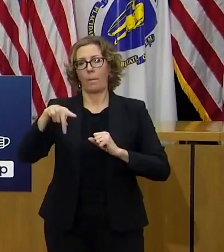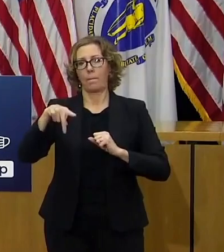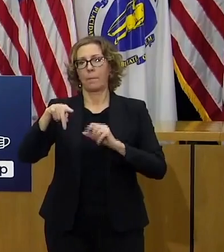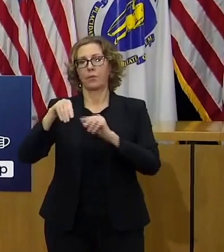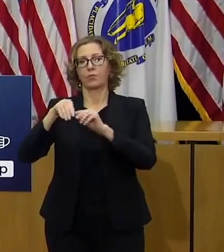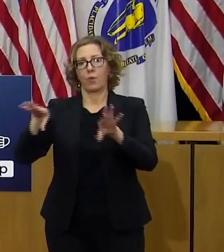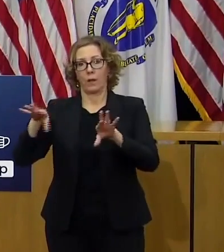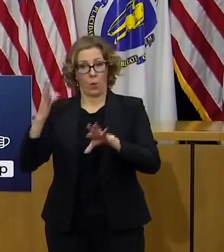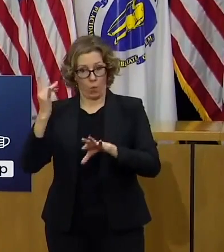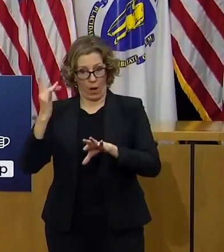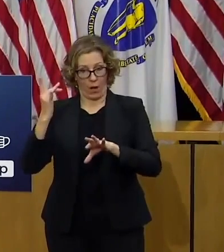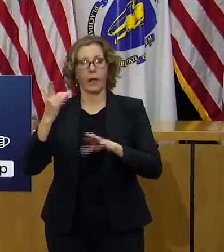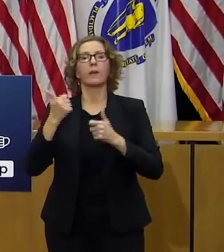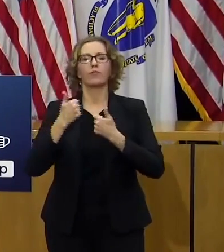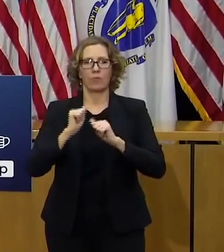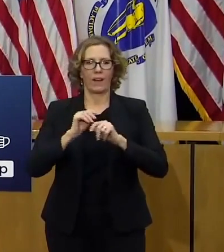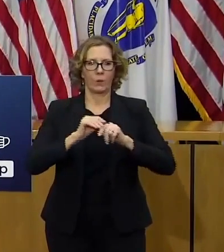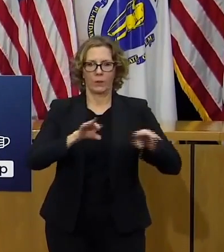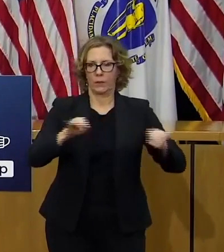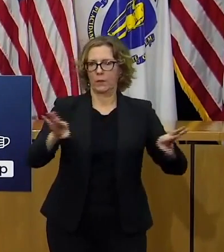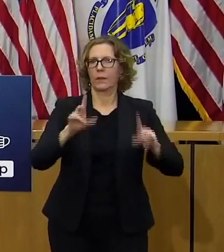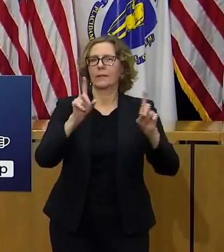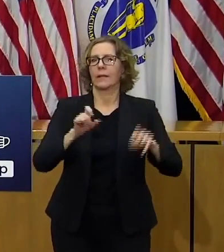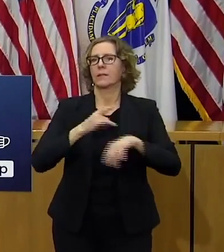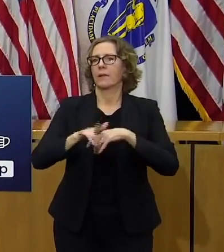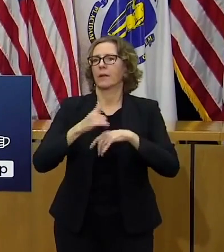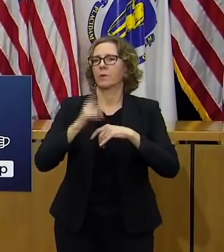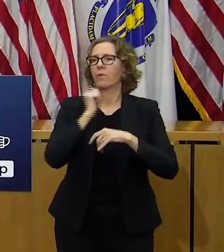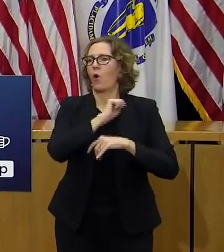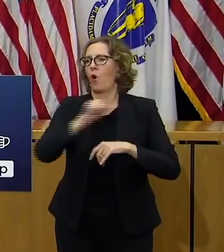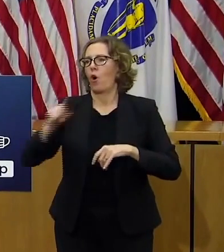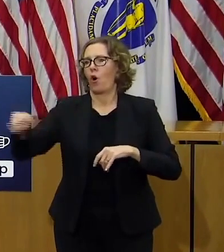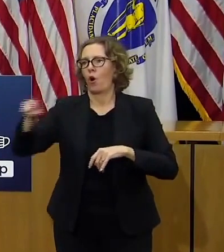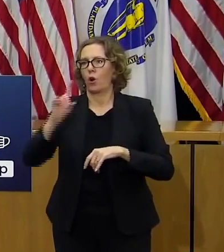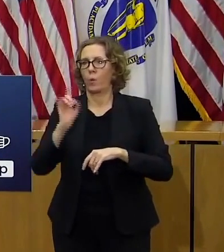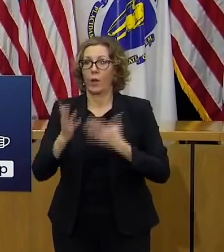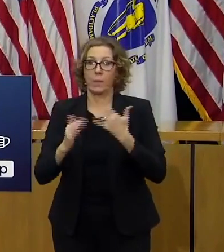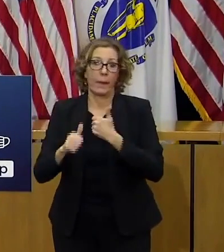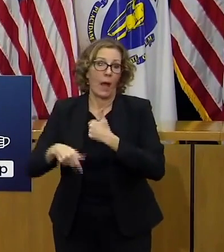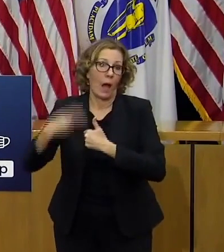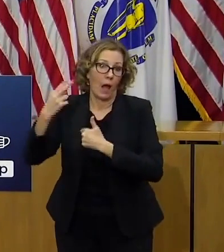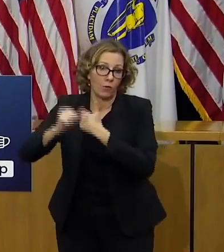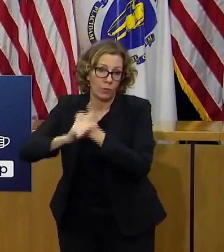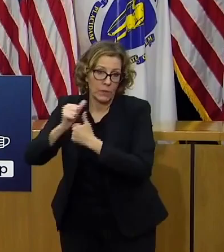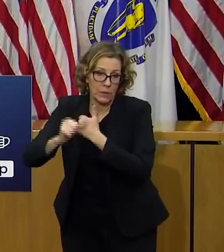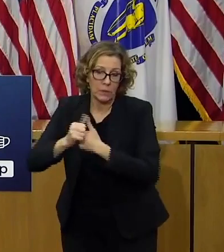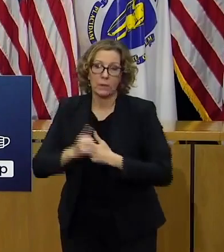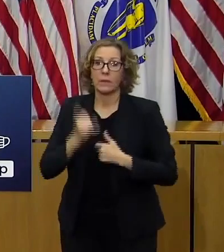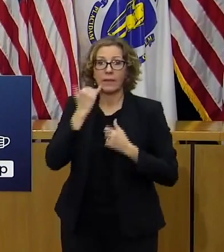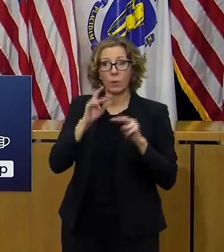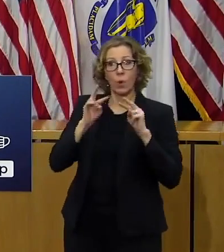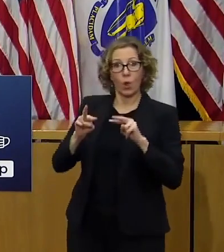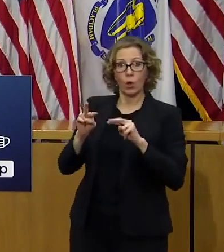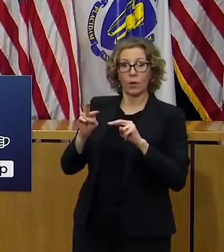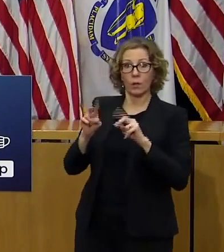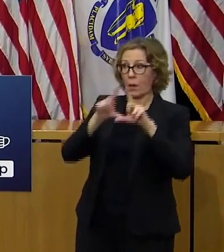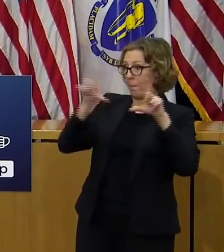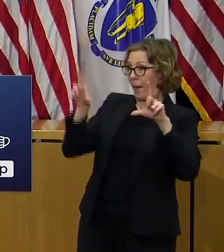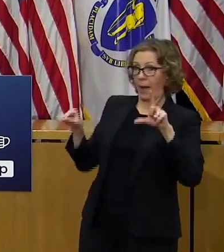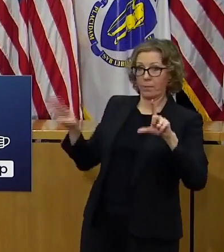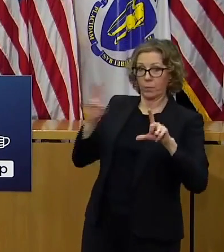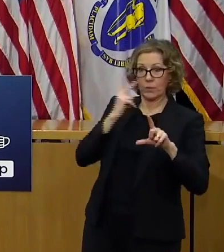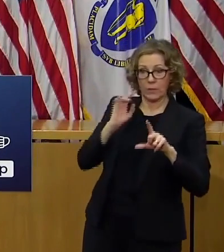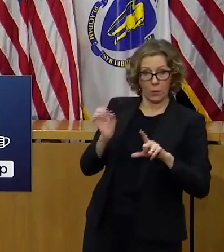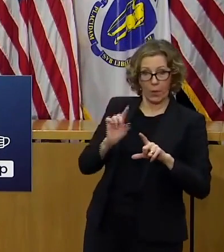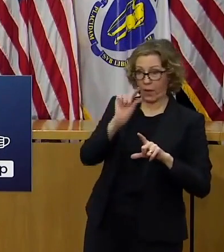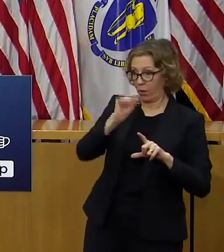at-risk communities and if you looked at where we teed this thing up and where we located the vast majority of our testing capacity in massachusetts it